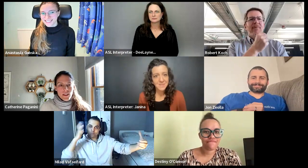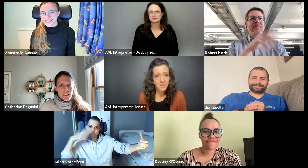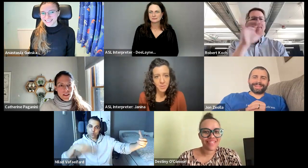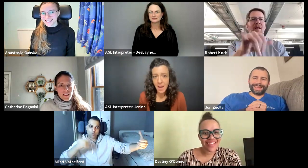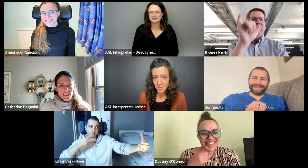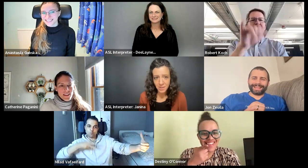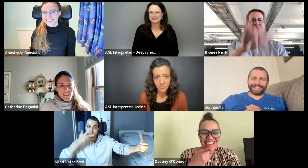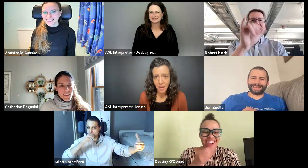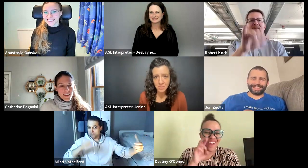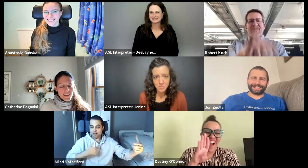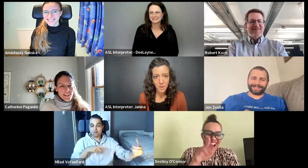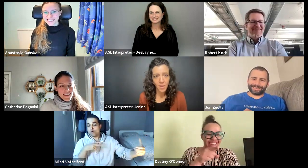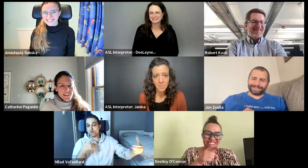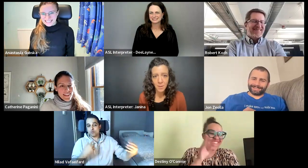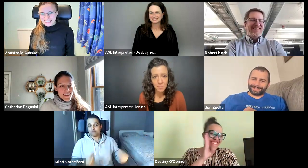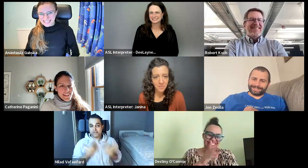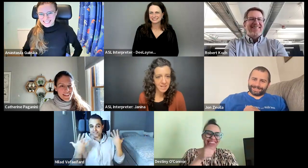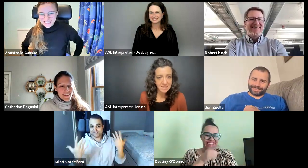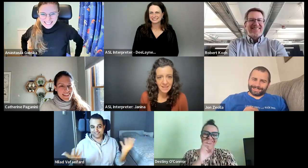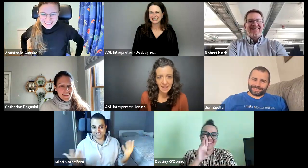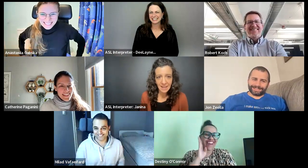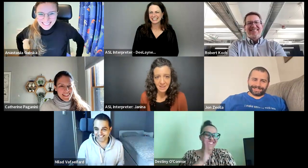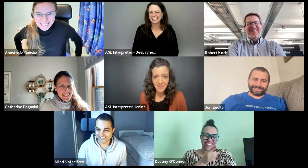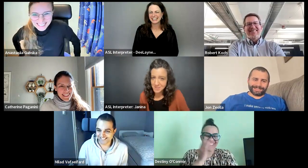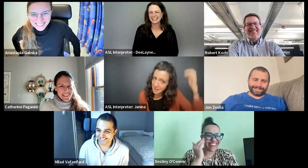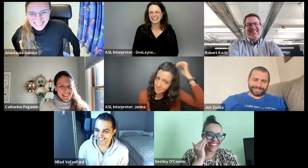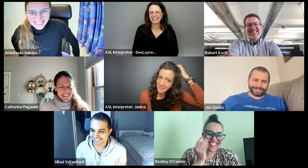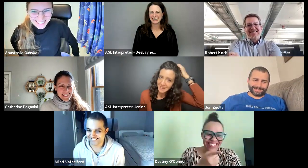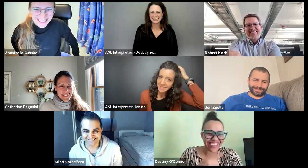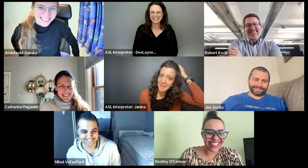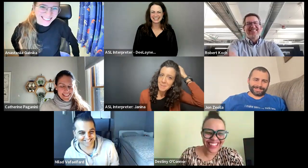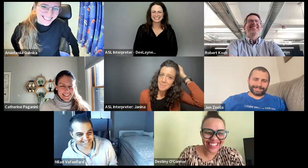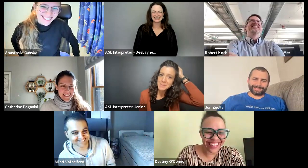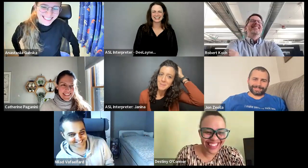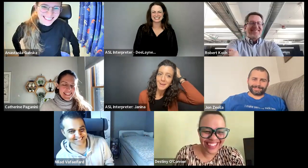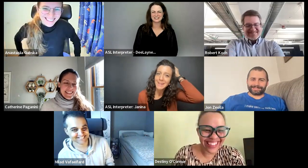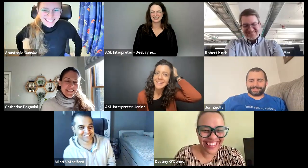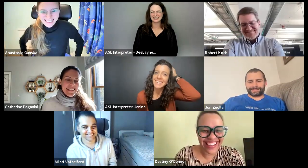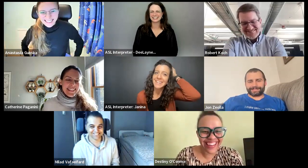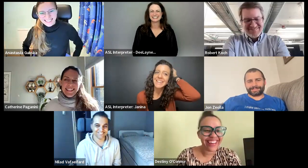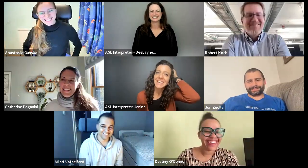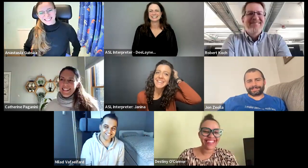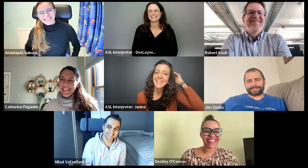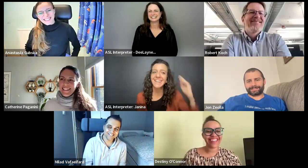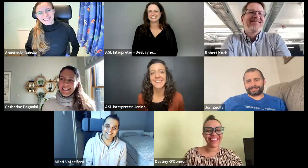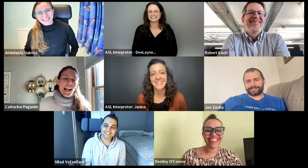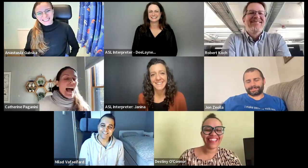Milad says, well, yeah, you could rob just calling up all your friends saying, hey, look at what's happening. Get people inside. that's so funny.